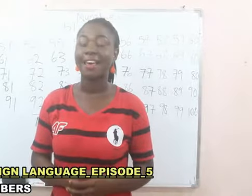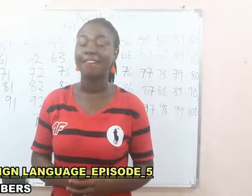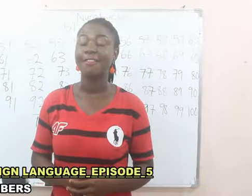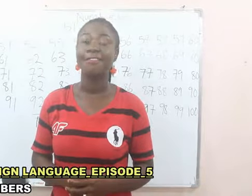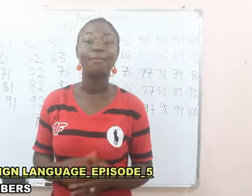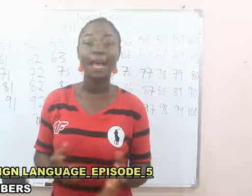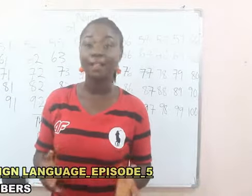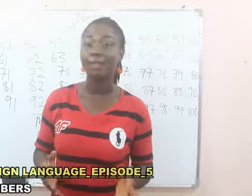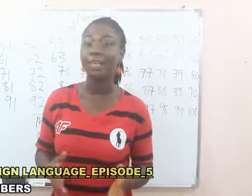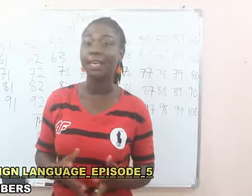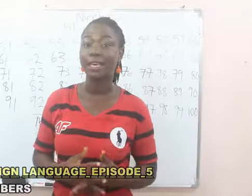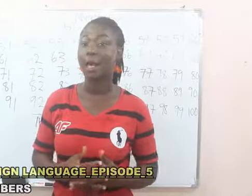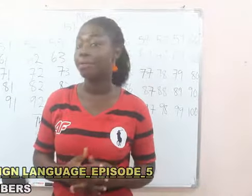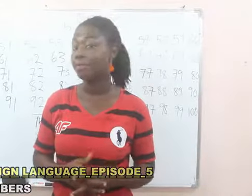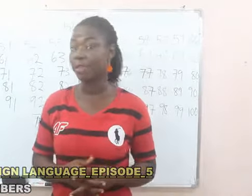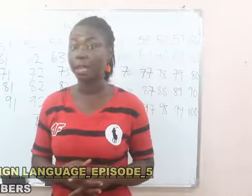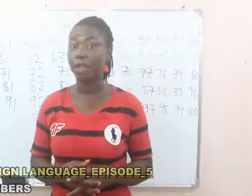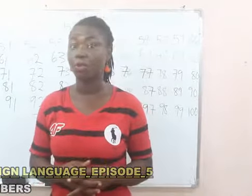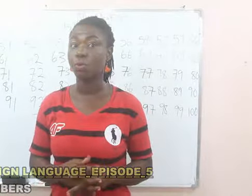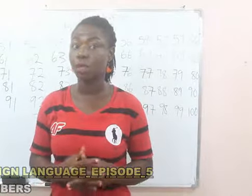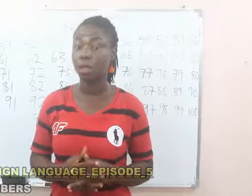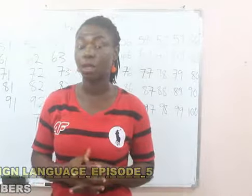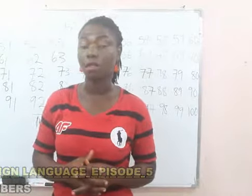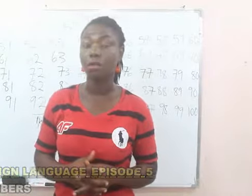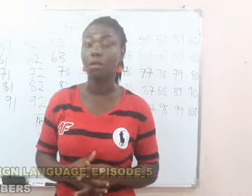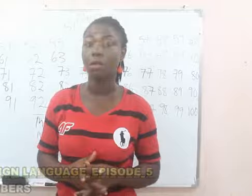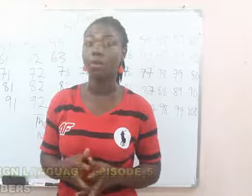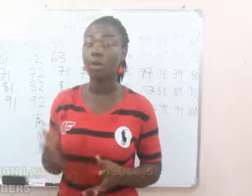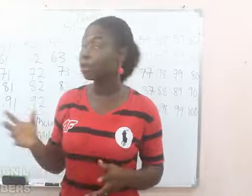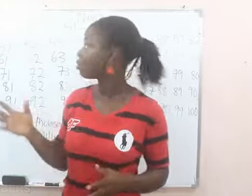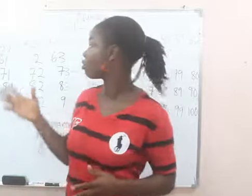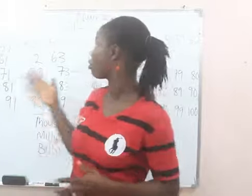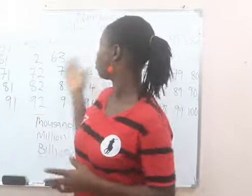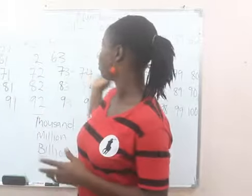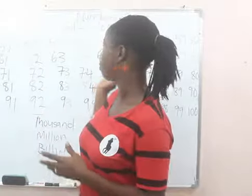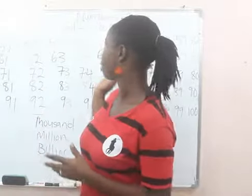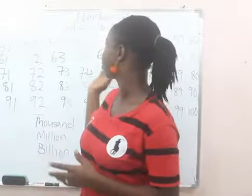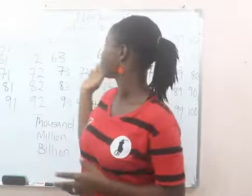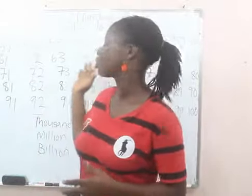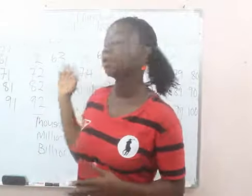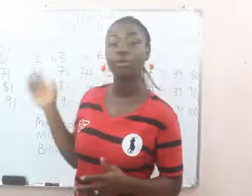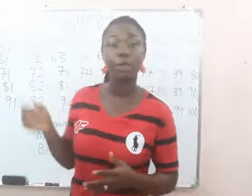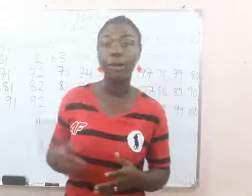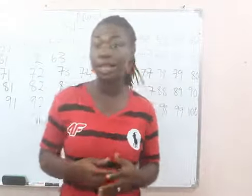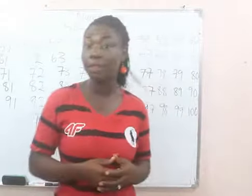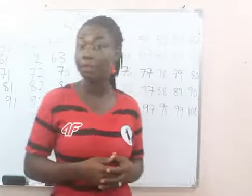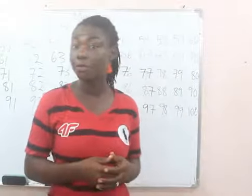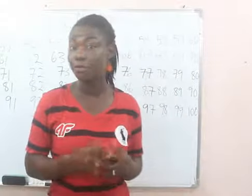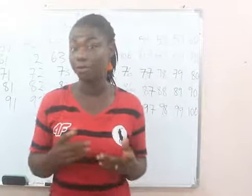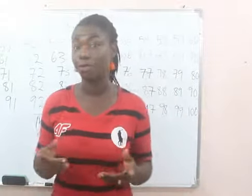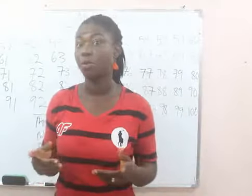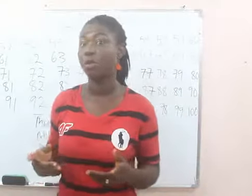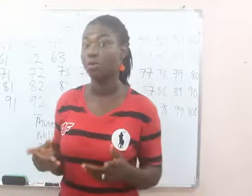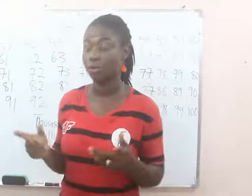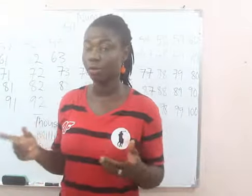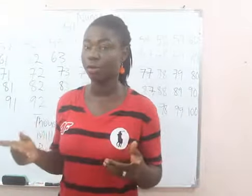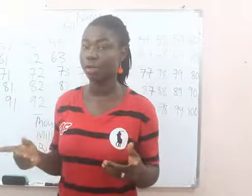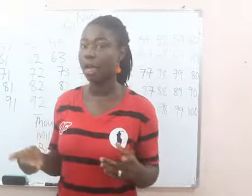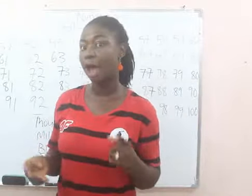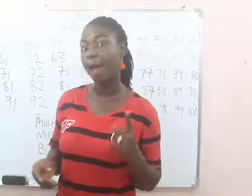From last week, our previous class, we discussed 1 to 50. Today, we are starting from 51 to 100. I